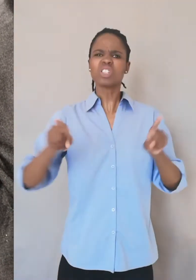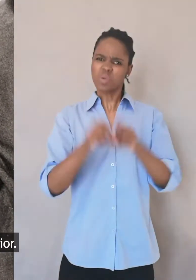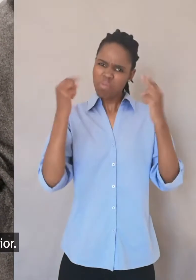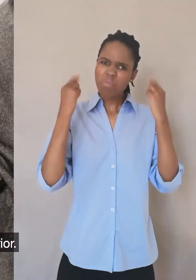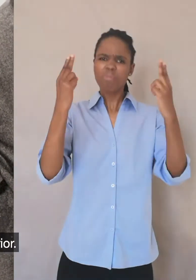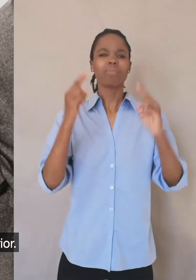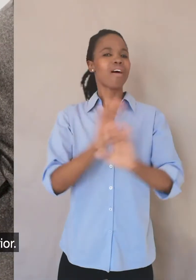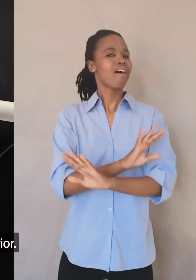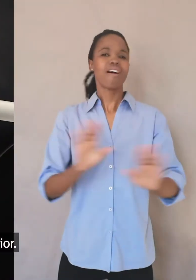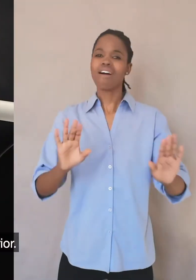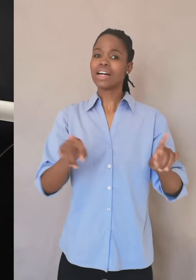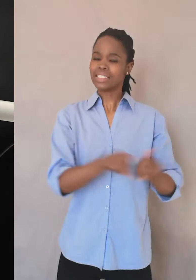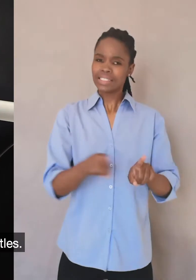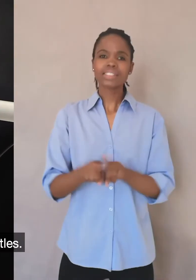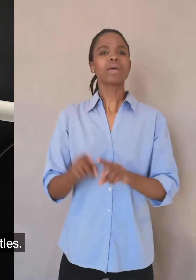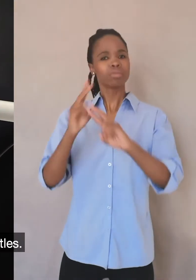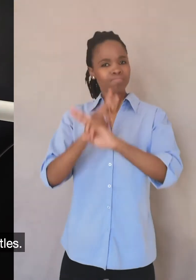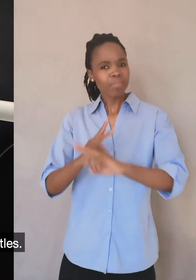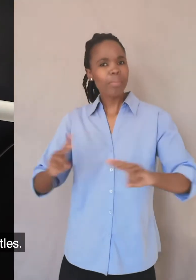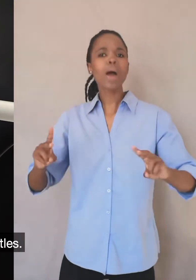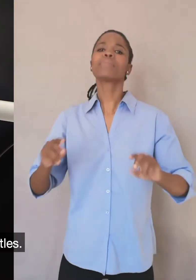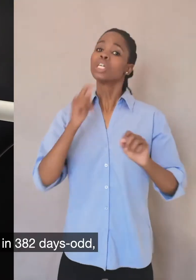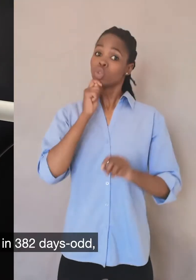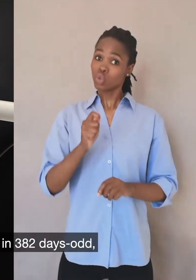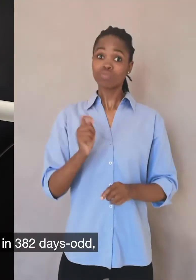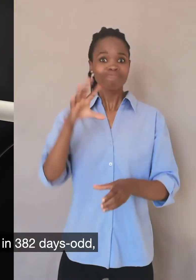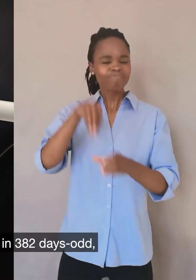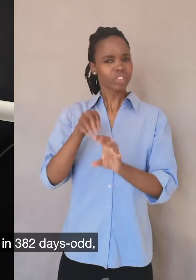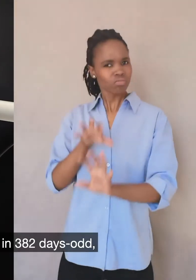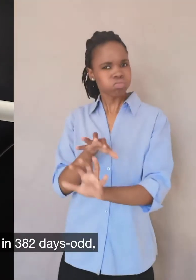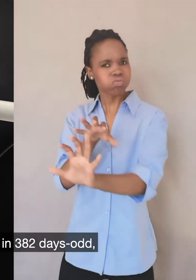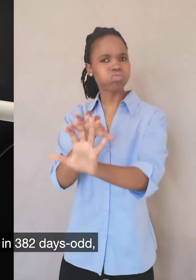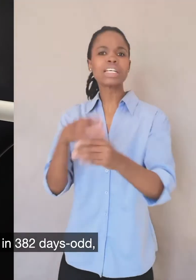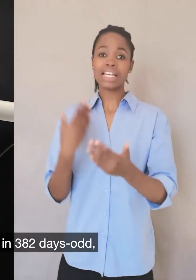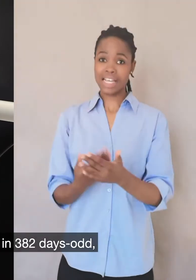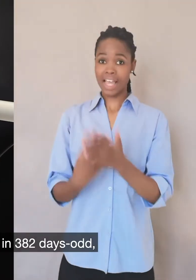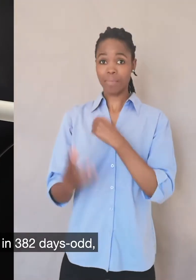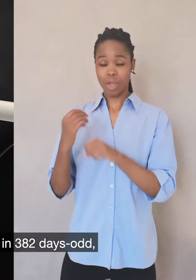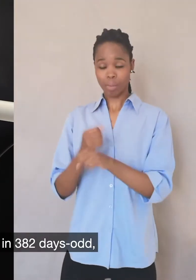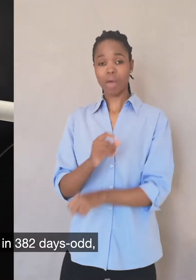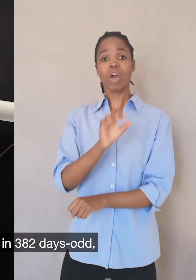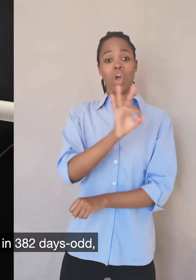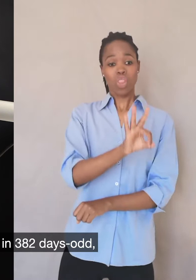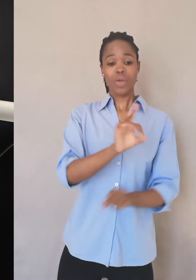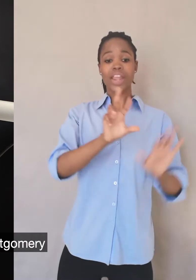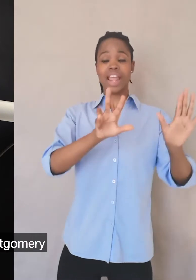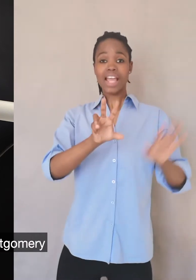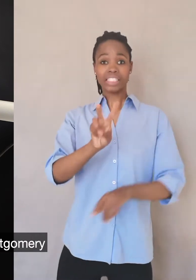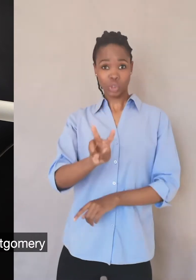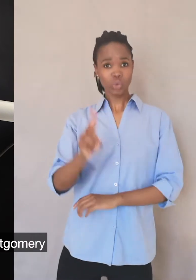But he was a warrior. He enjoyed the battles. If you look how they proceeded in 382 days odd with the